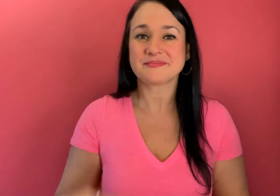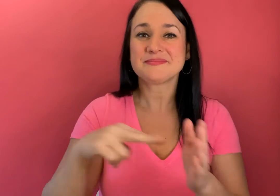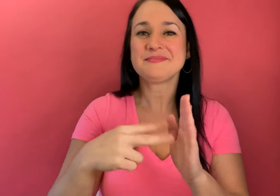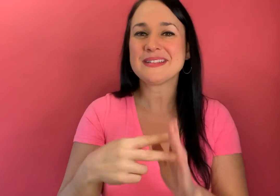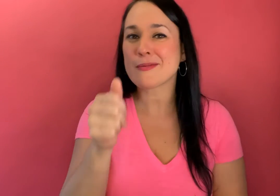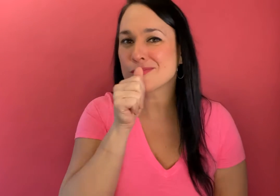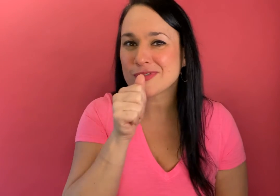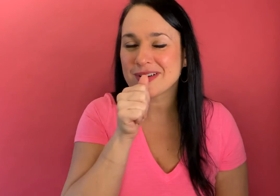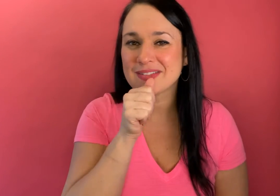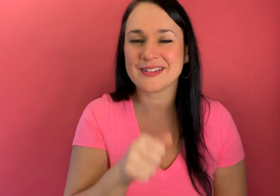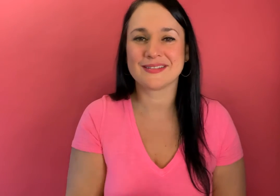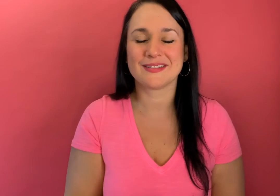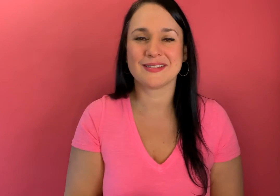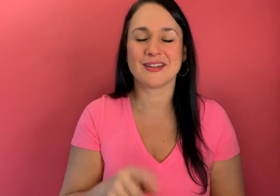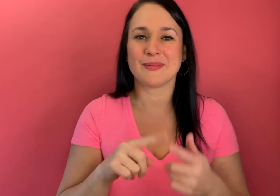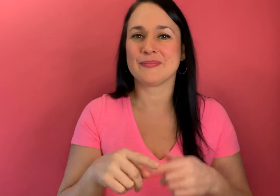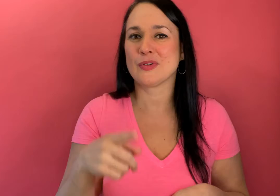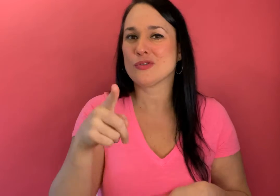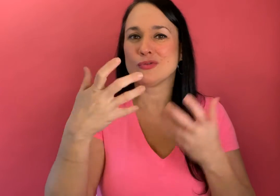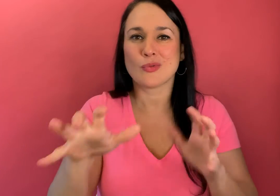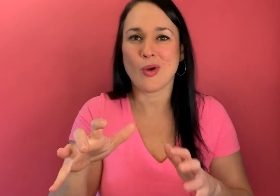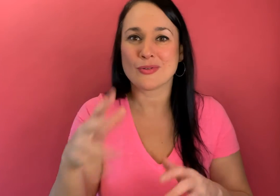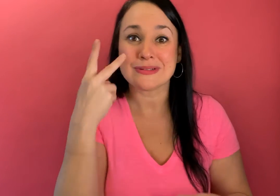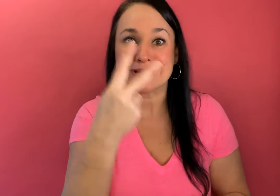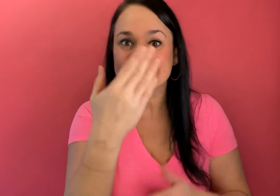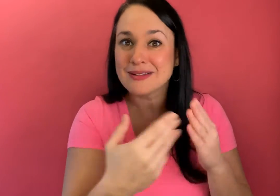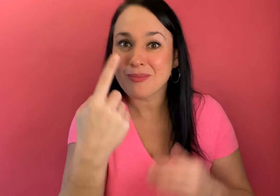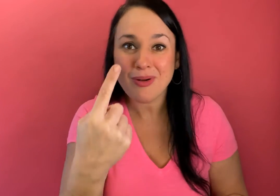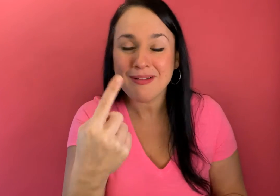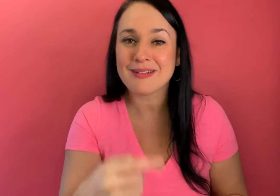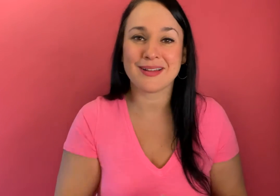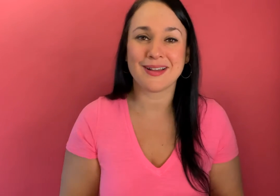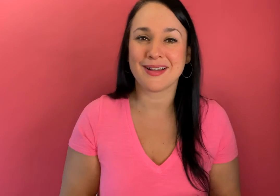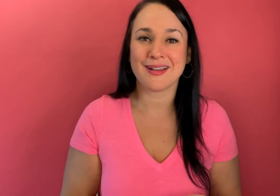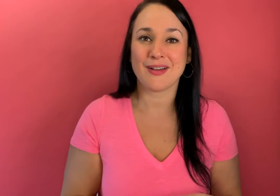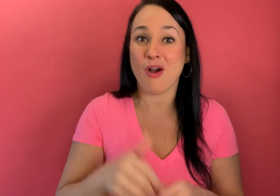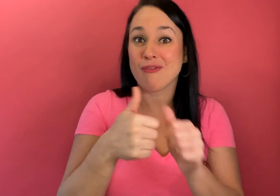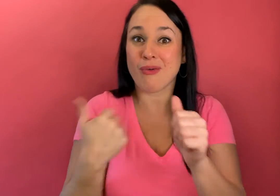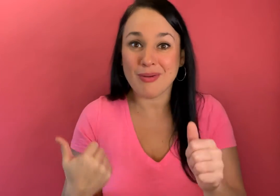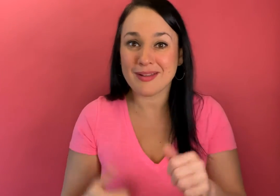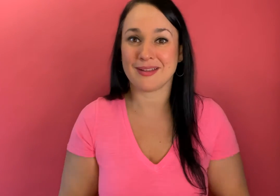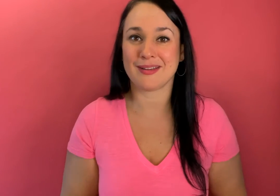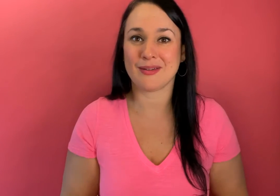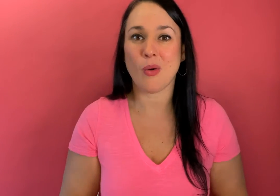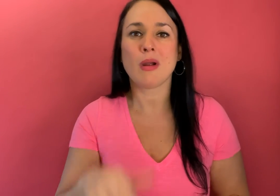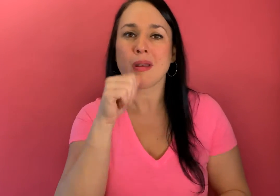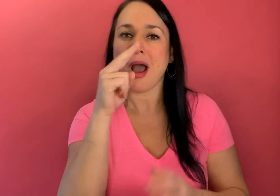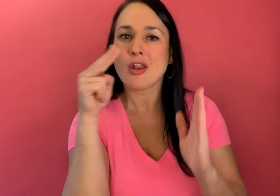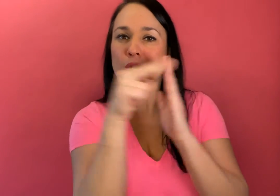and it means like private or secret like you don't want to see someone and you're avoiding them um or